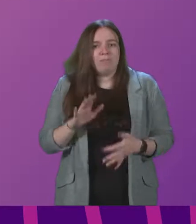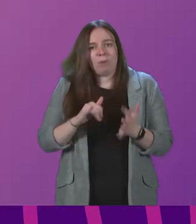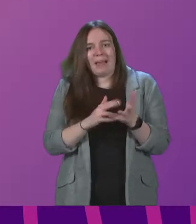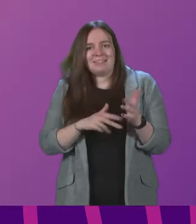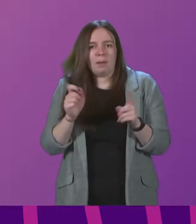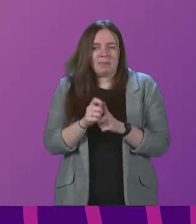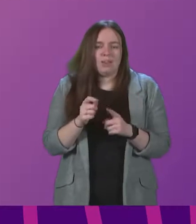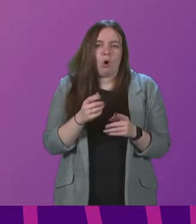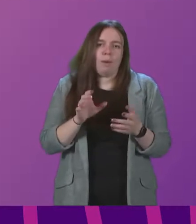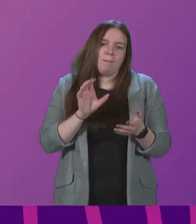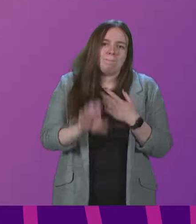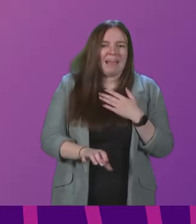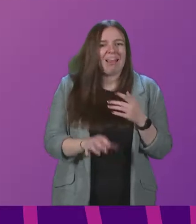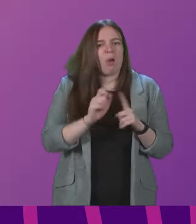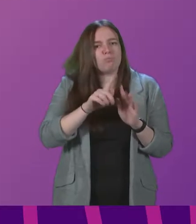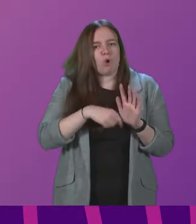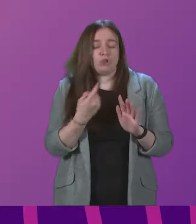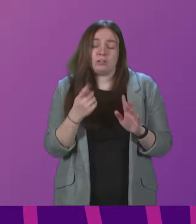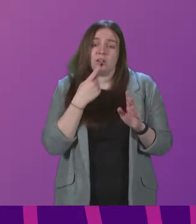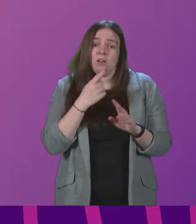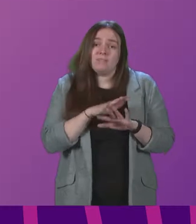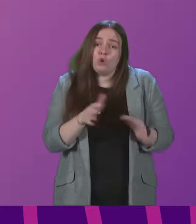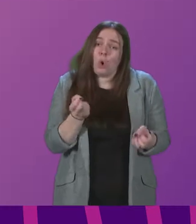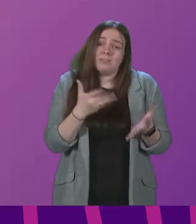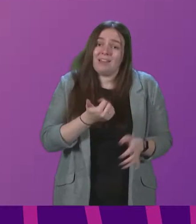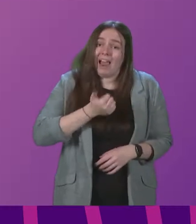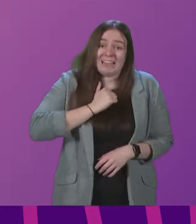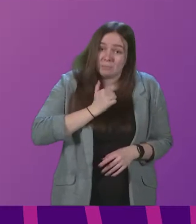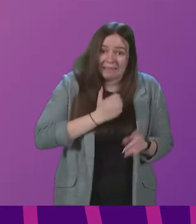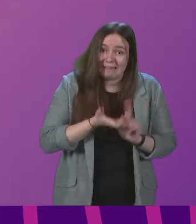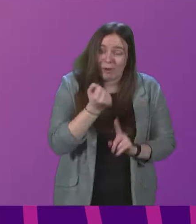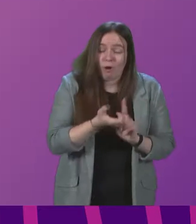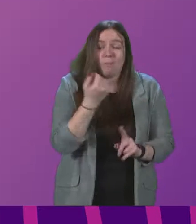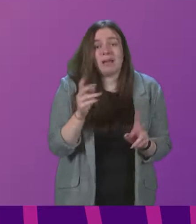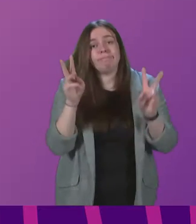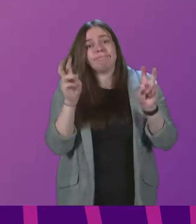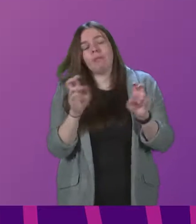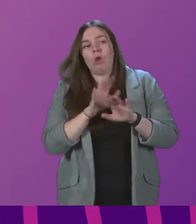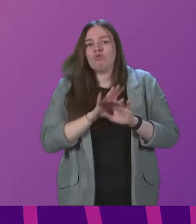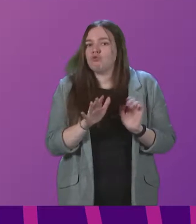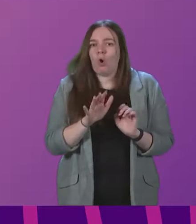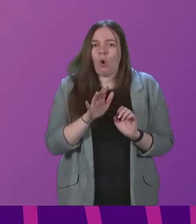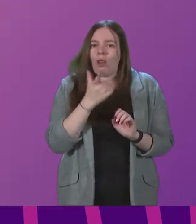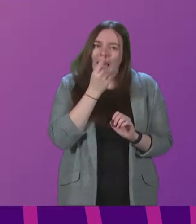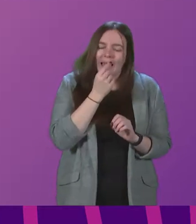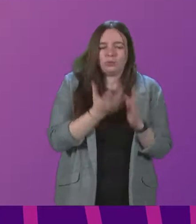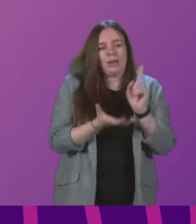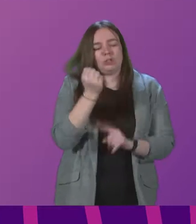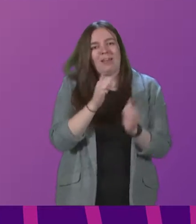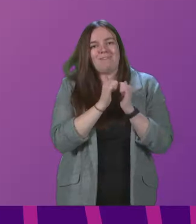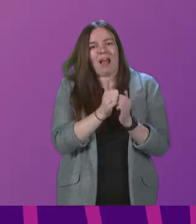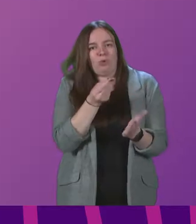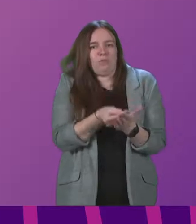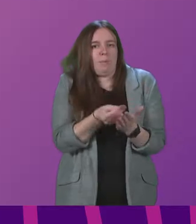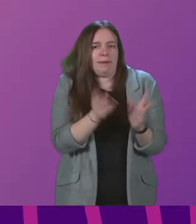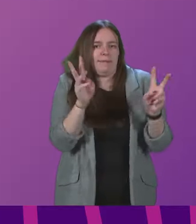bailout projects, which, quote, have not delivered expected outcomes and are, quote, unlikely to achieve value for money. The Auditor